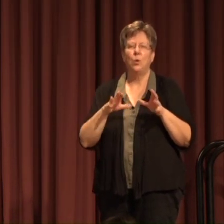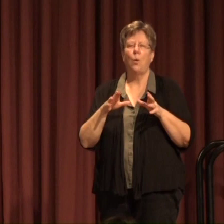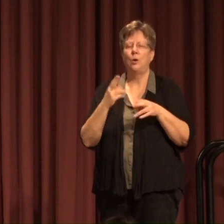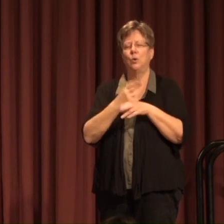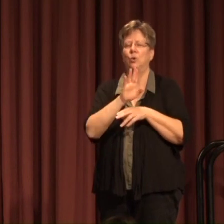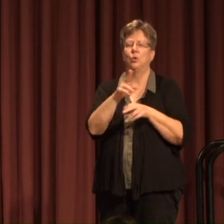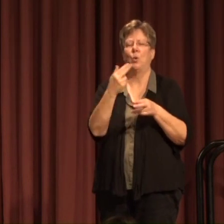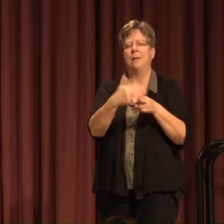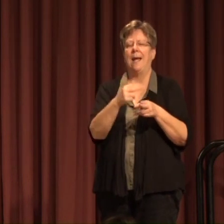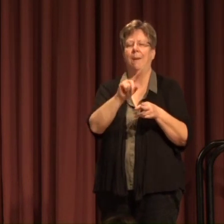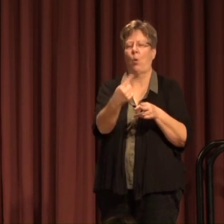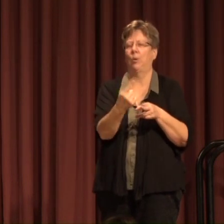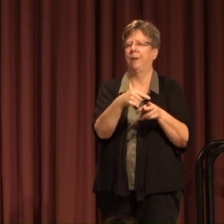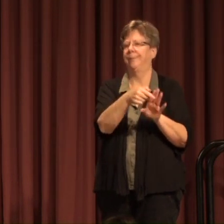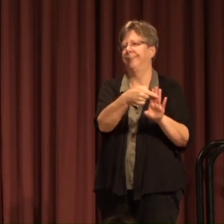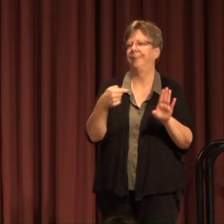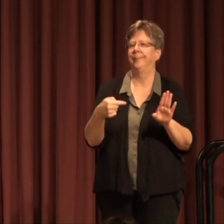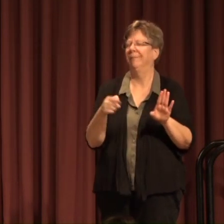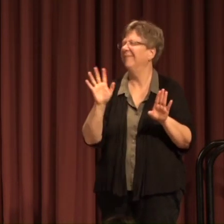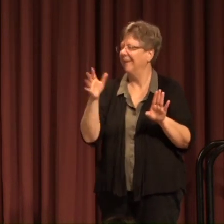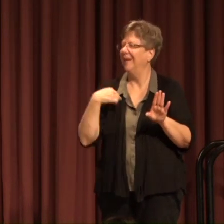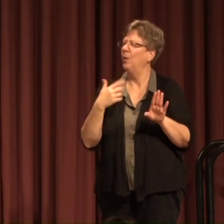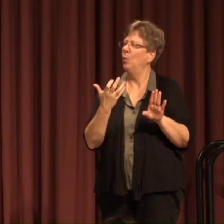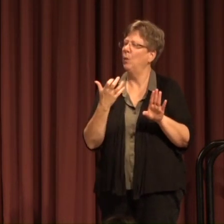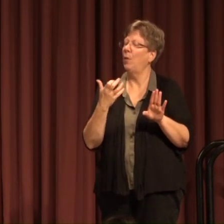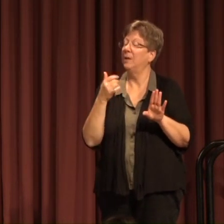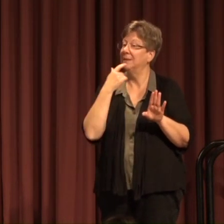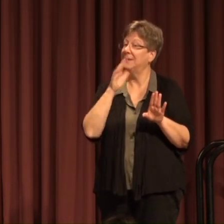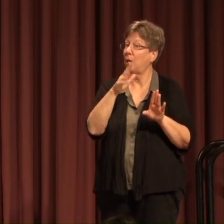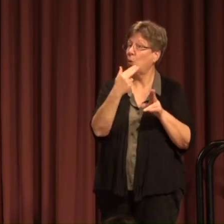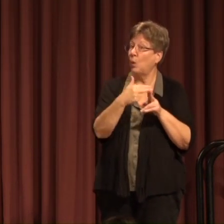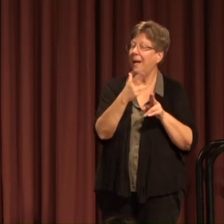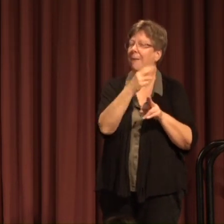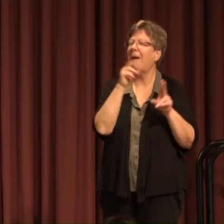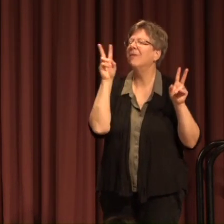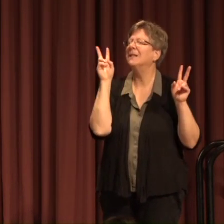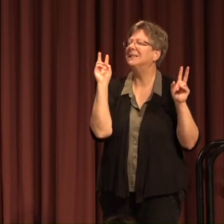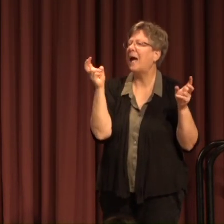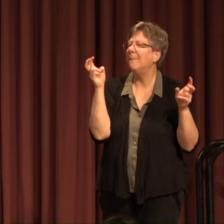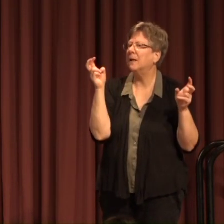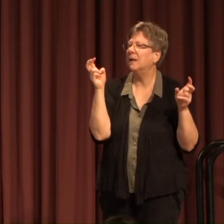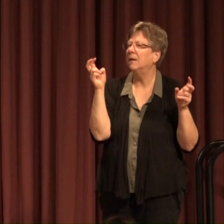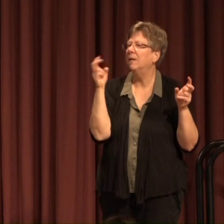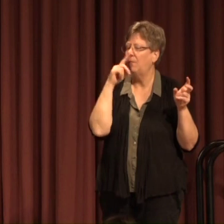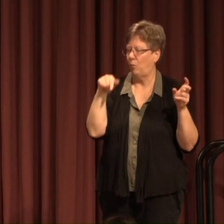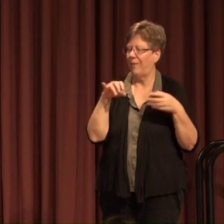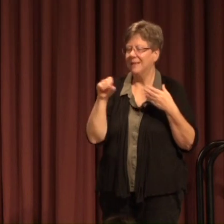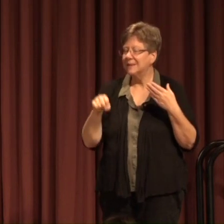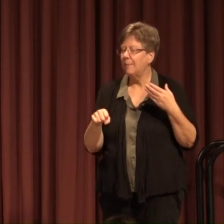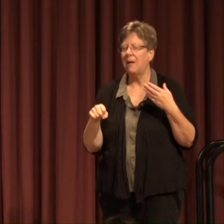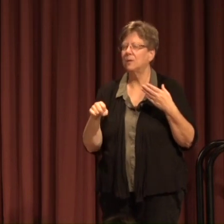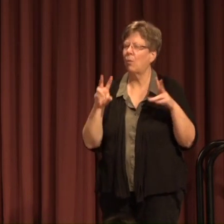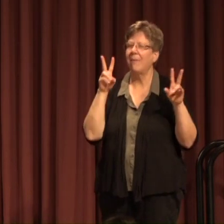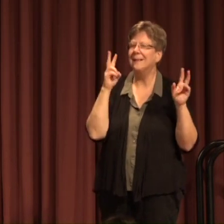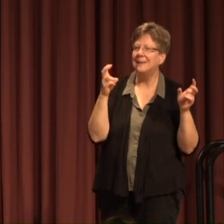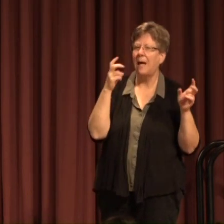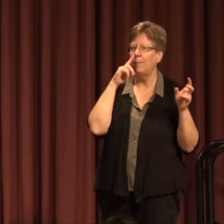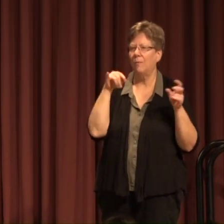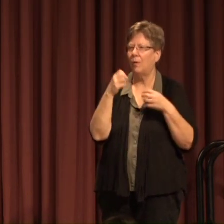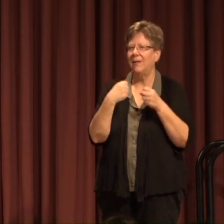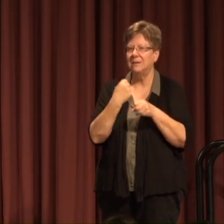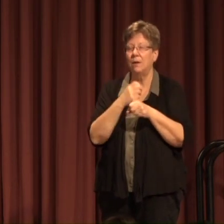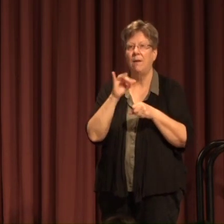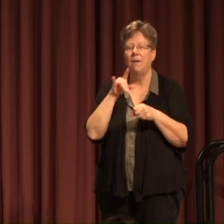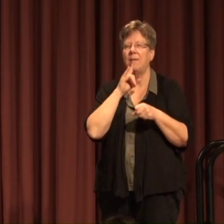out as a resource person We want to be able to say your name and the topic For this semester or this year That would